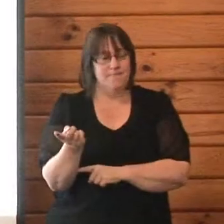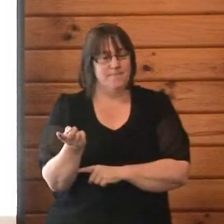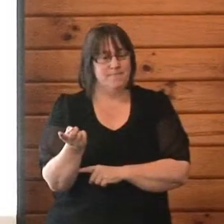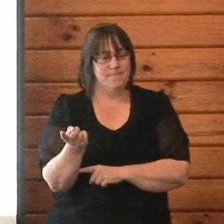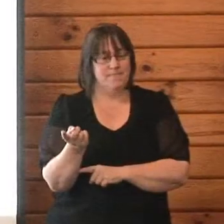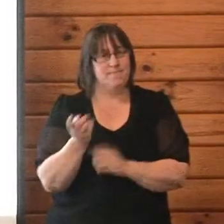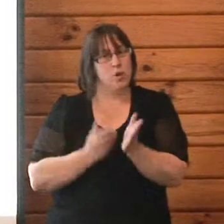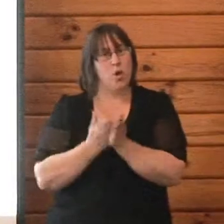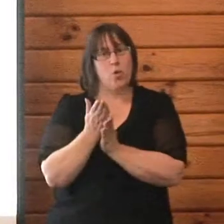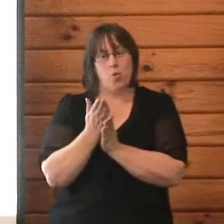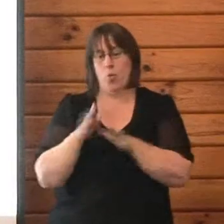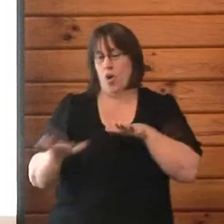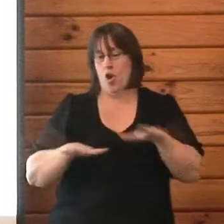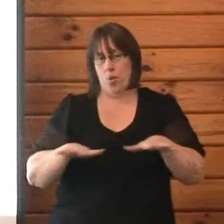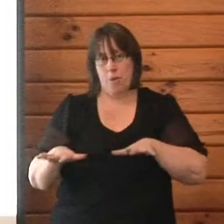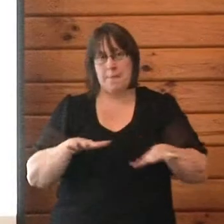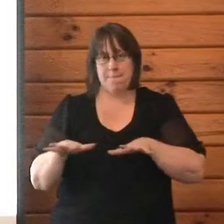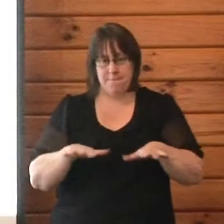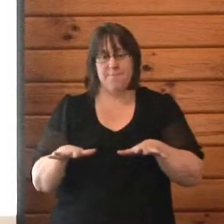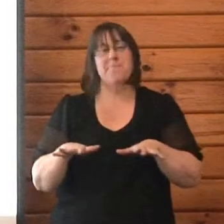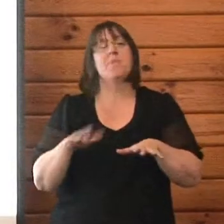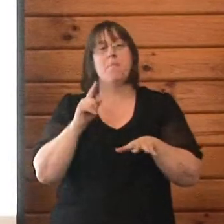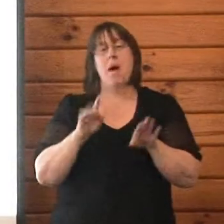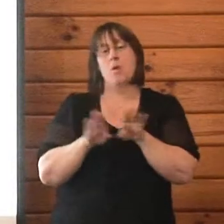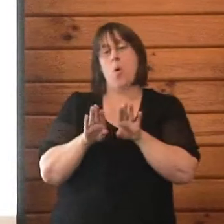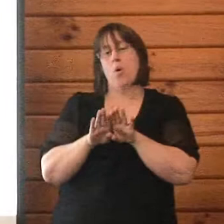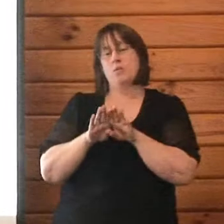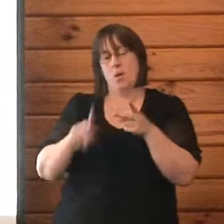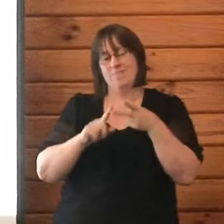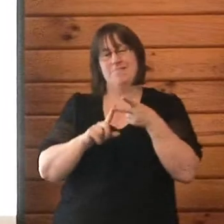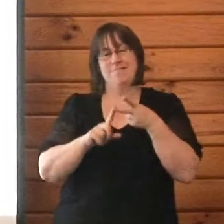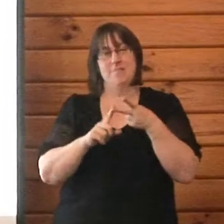result of the earthquake and the secondary stressors because of the increased anxiety at home.